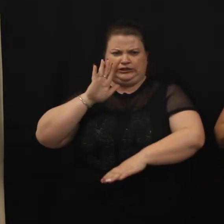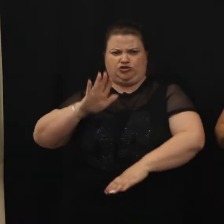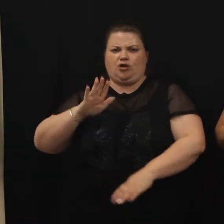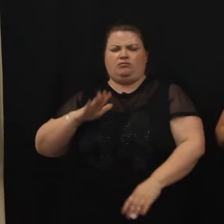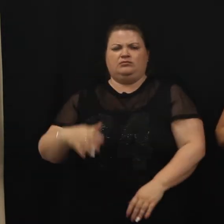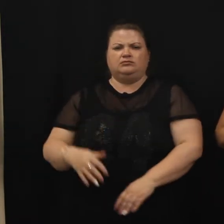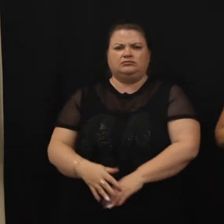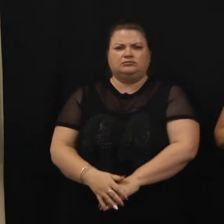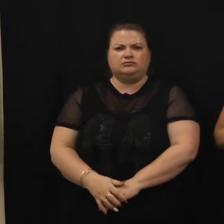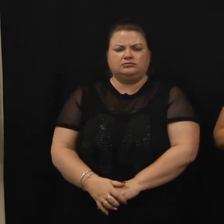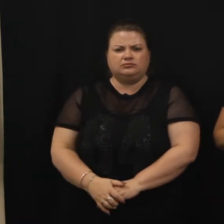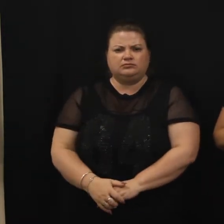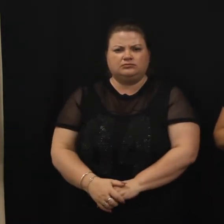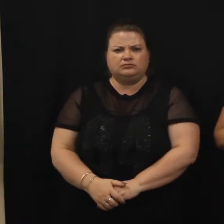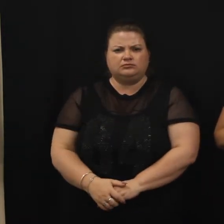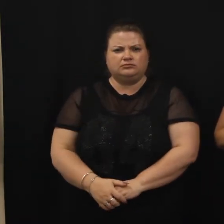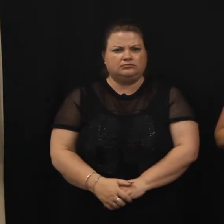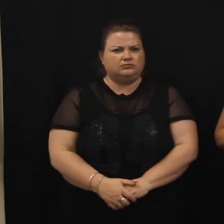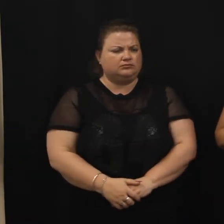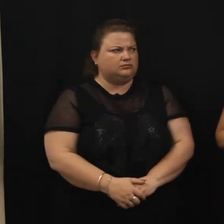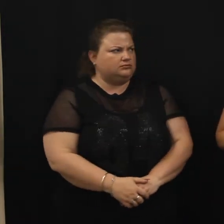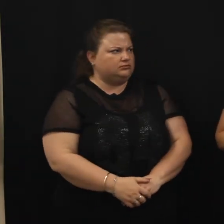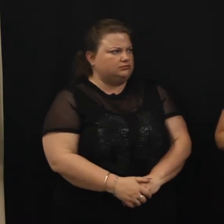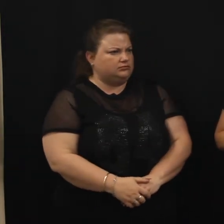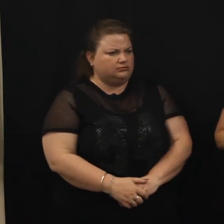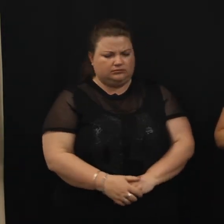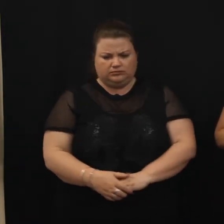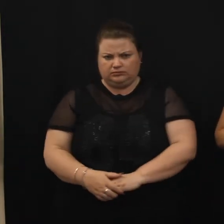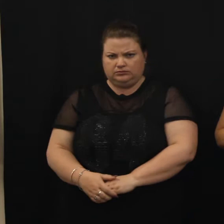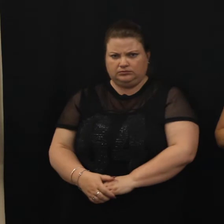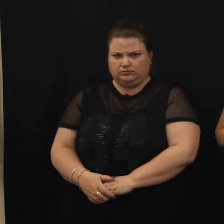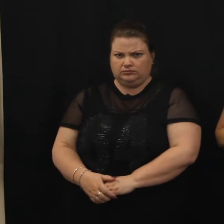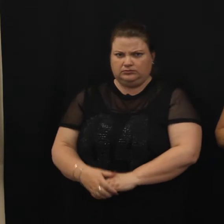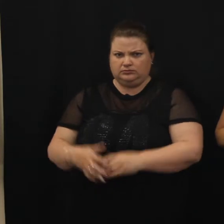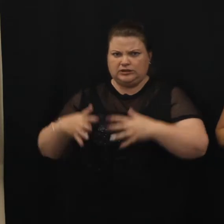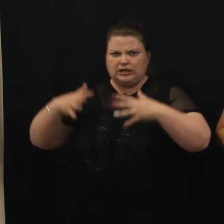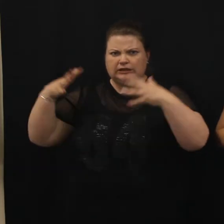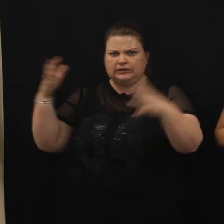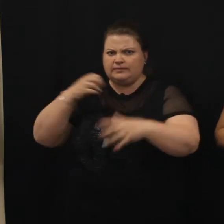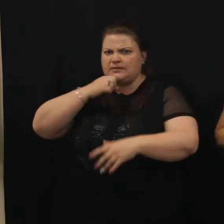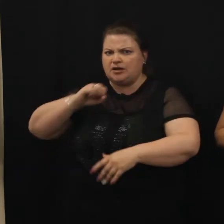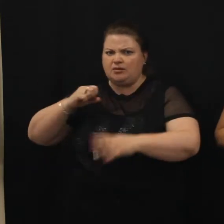The big billy goat gruff bumped the troll into the river.